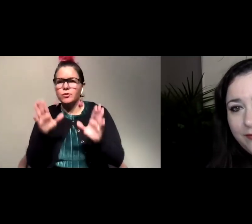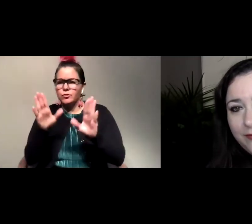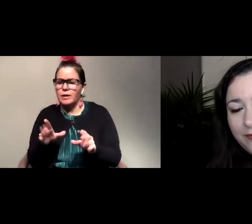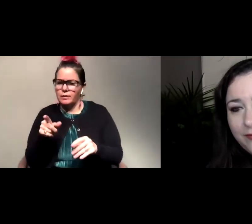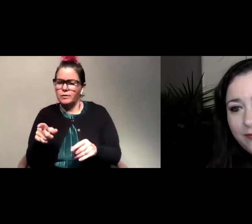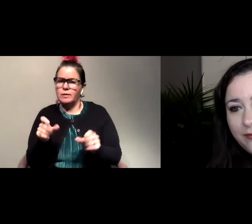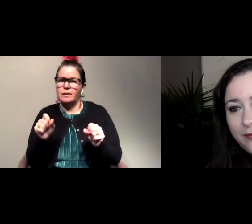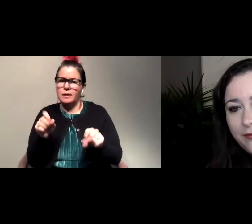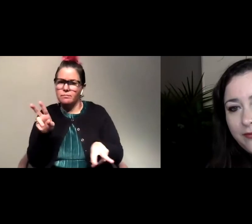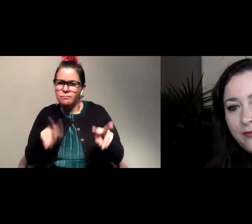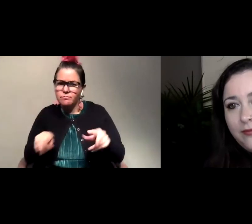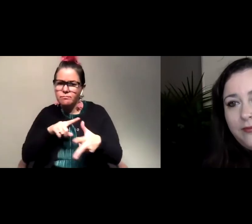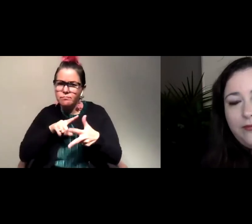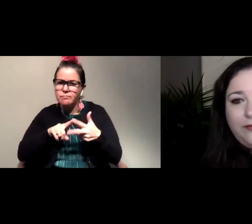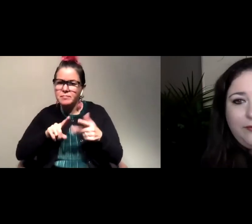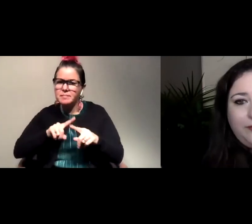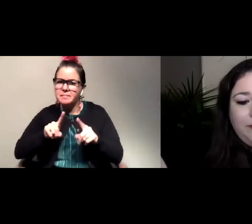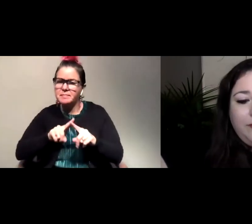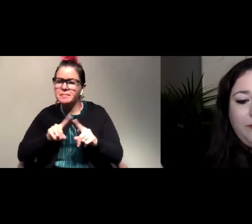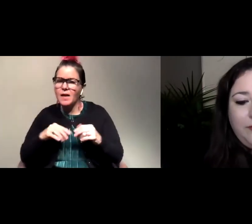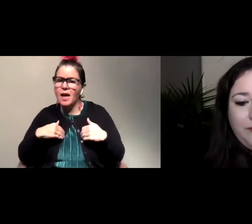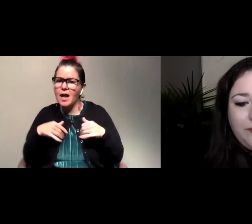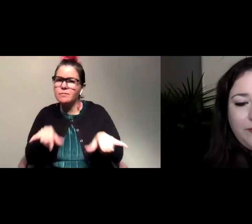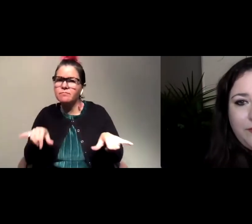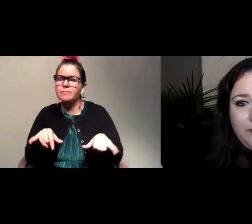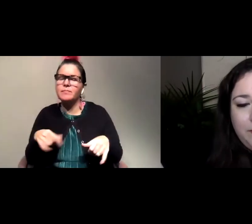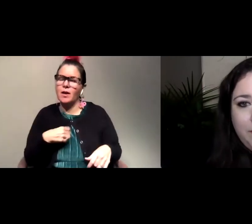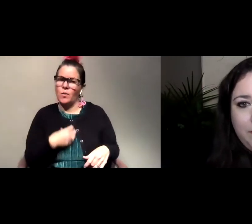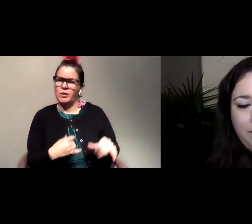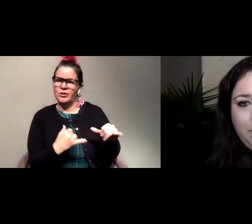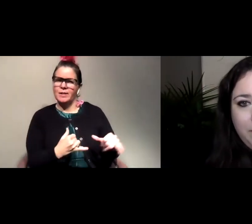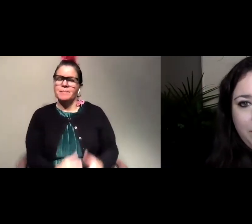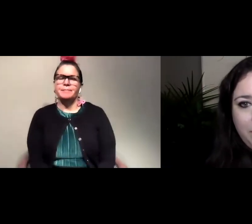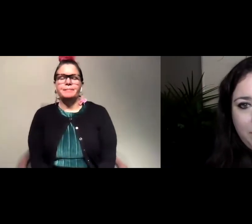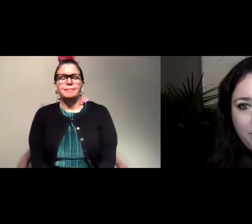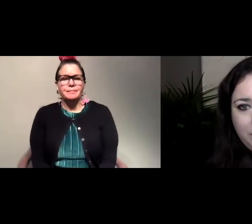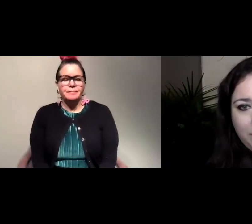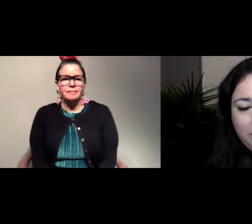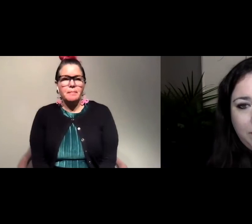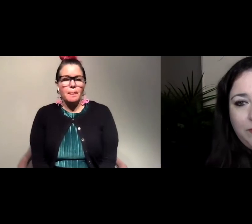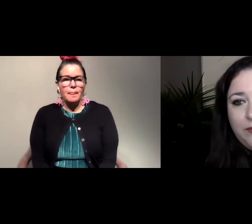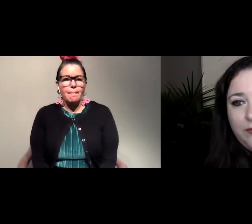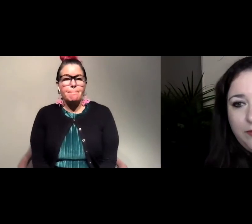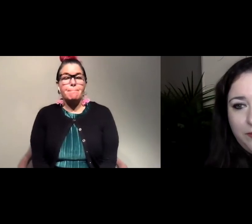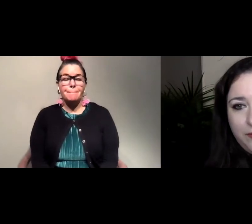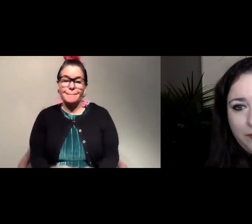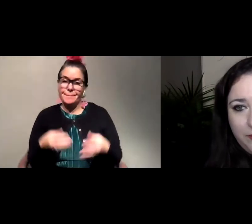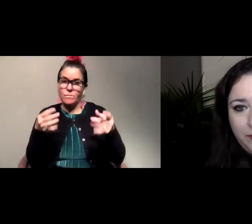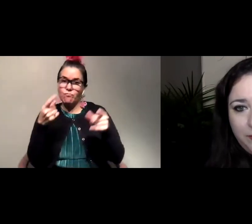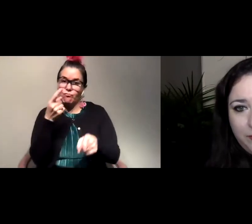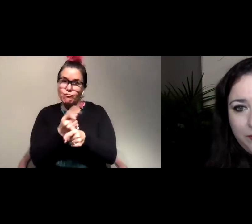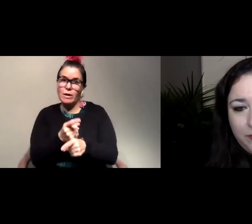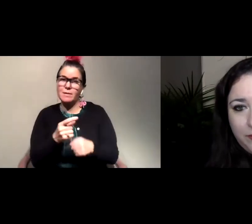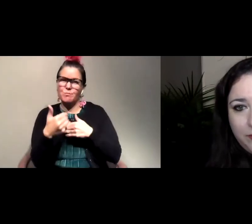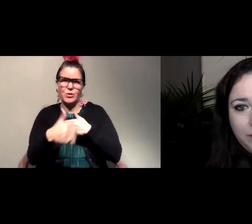see all those kinds of animals on a regular basis too I wish I had something like that in my neighborhood but yeah you're definitely right that